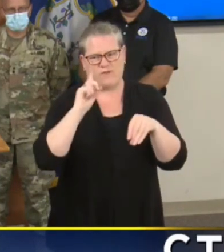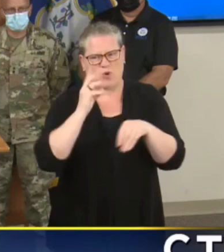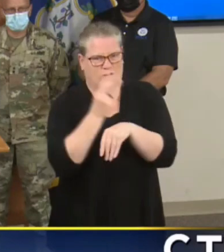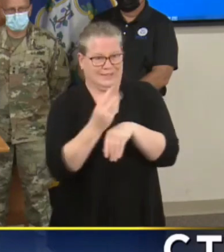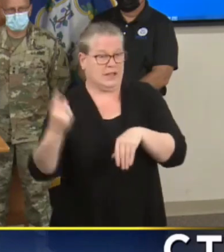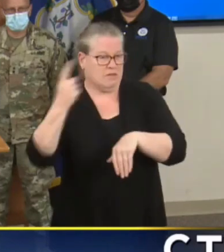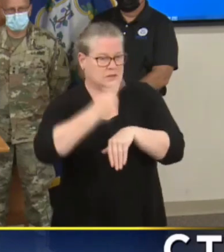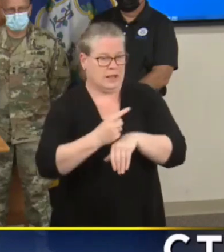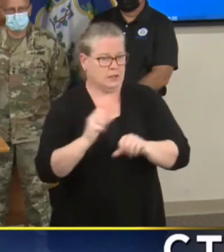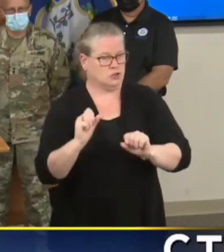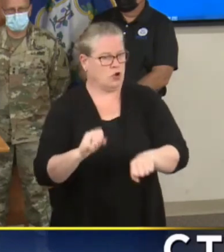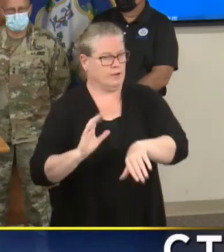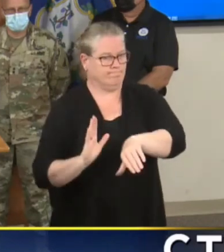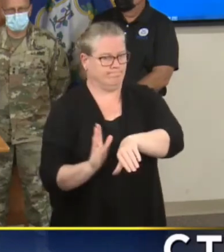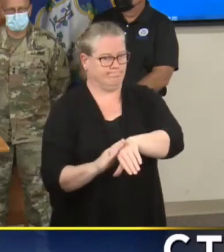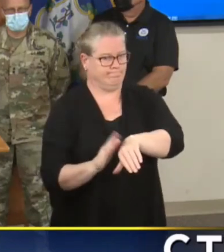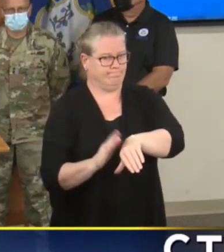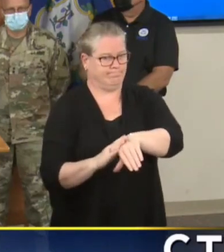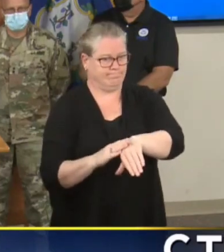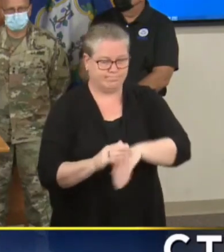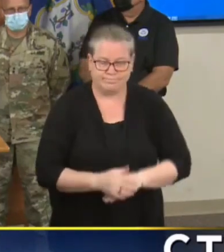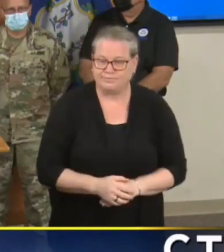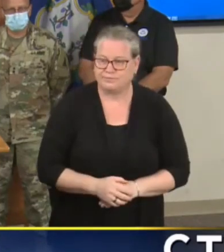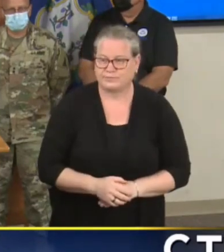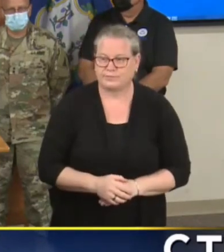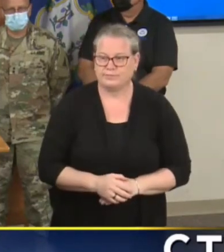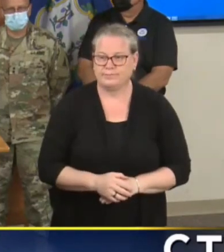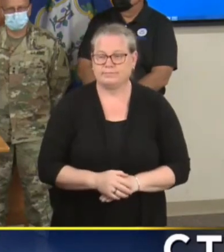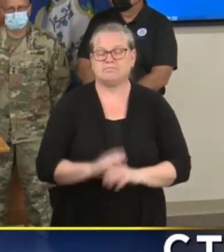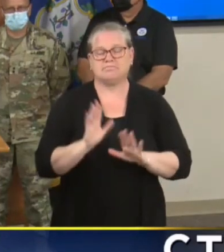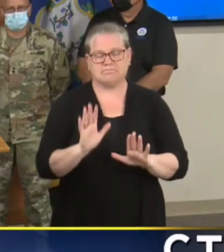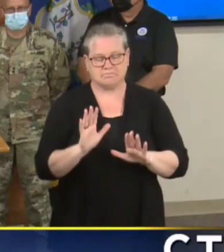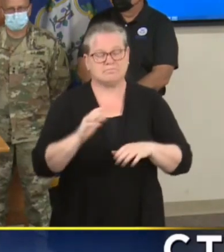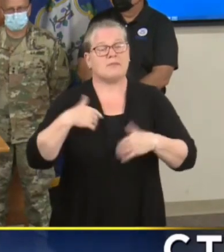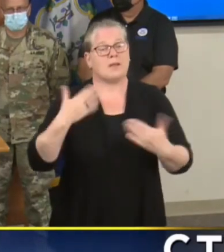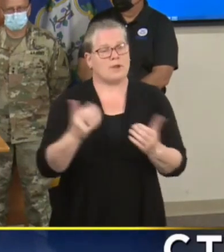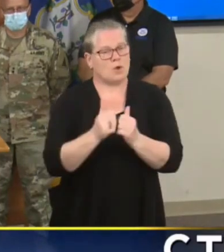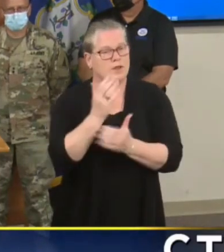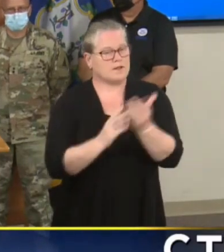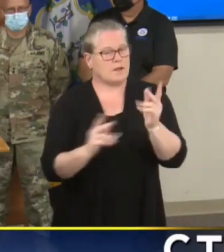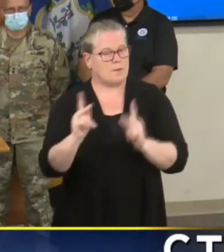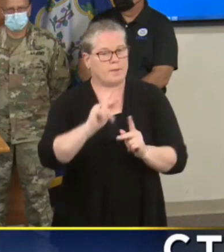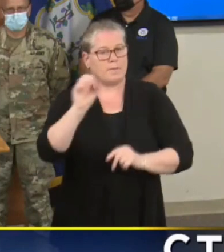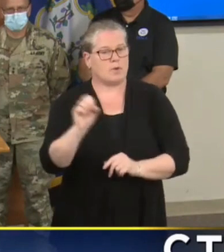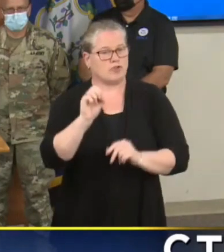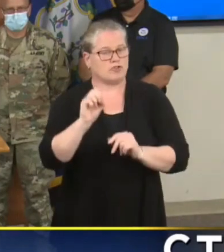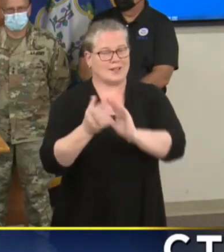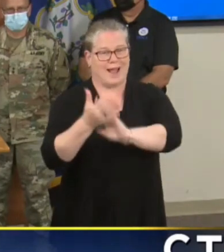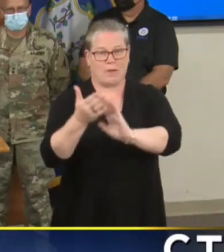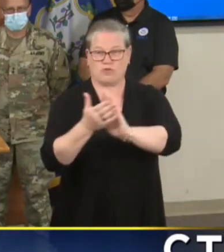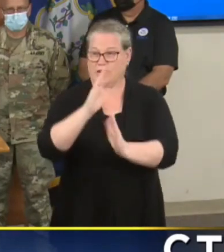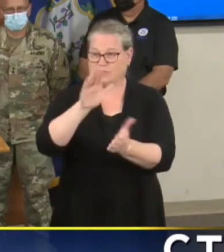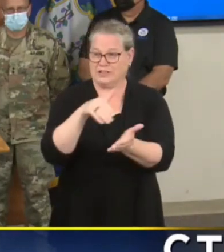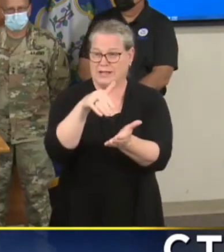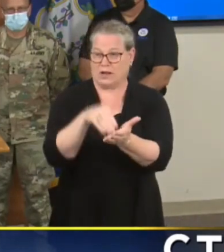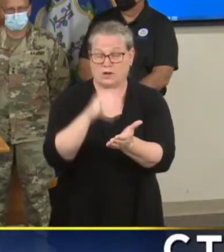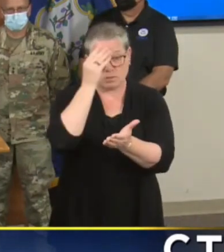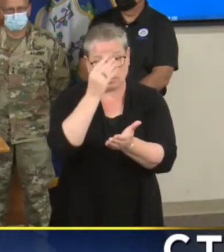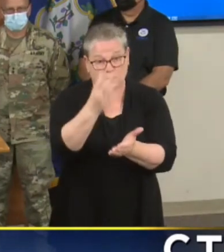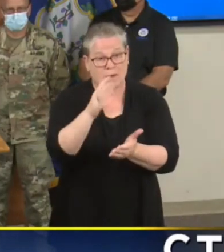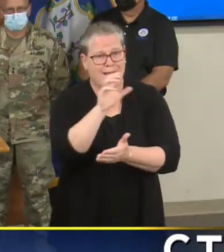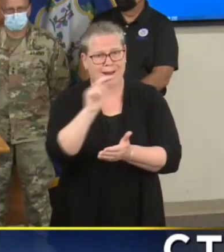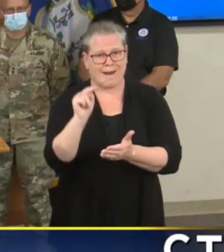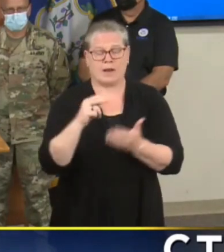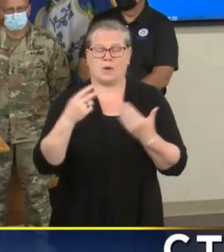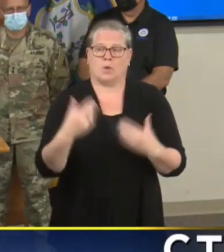That said I'm standing here with some folks here at the emergency operations center and I want you to know that I don't think Connecticut has ever been